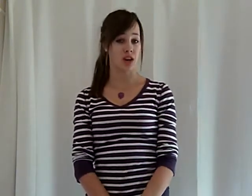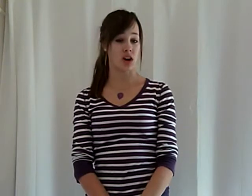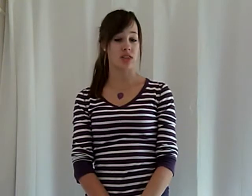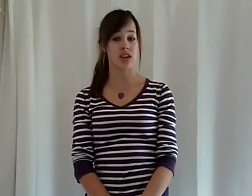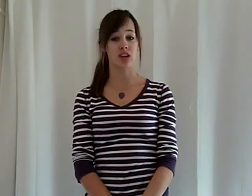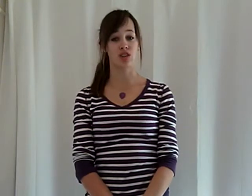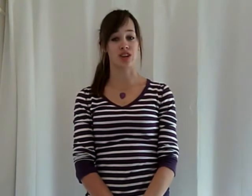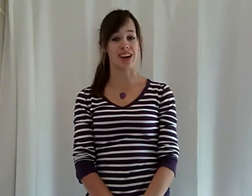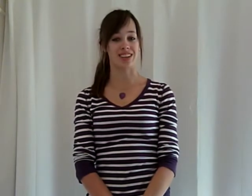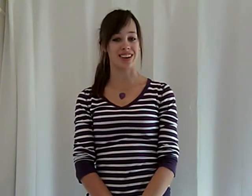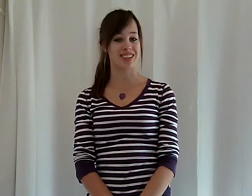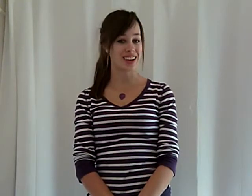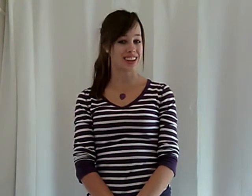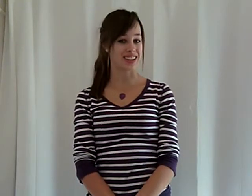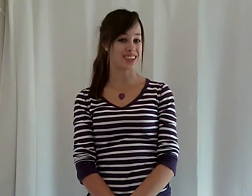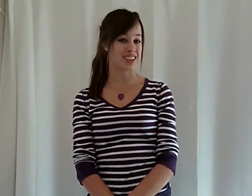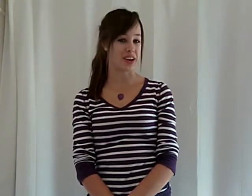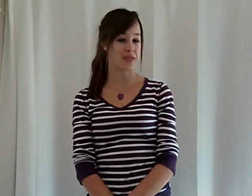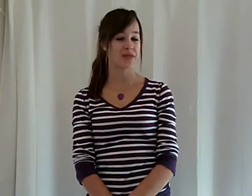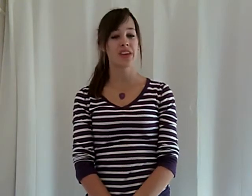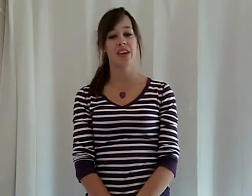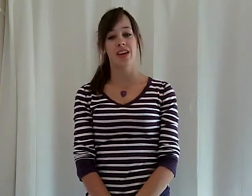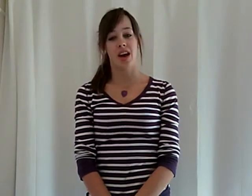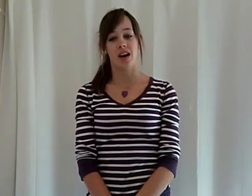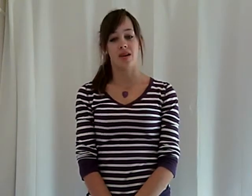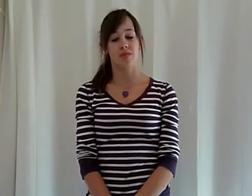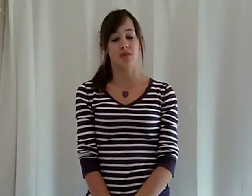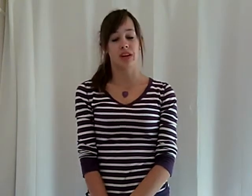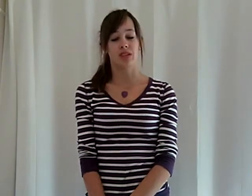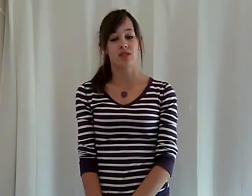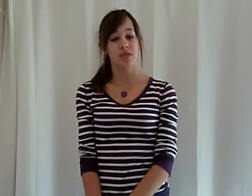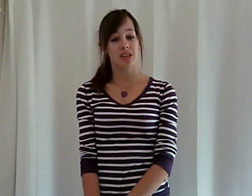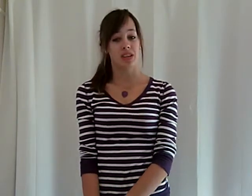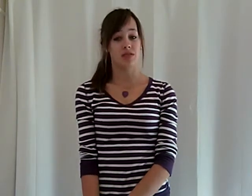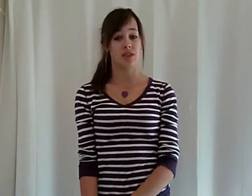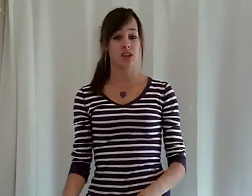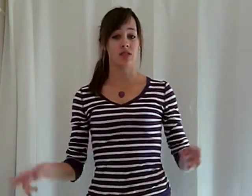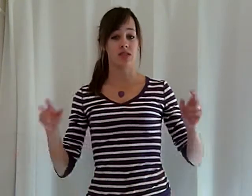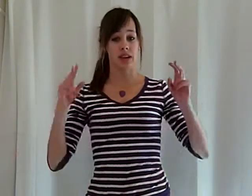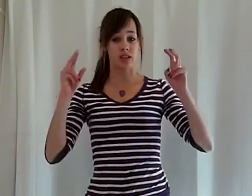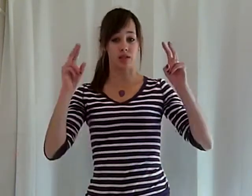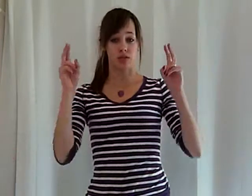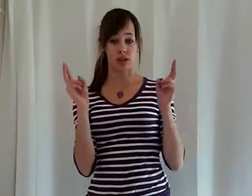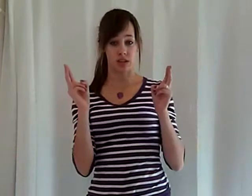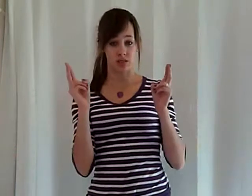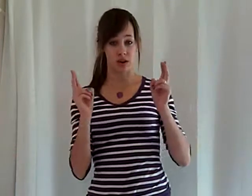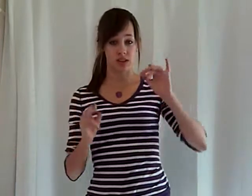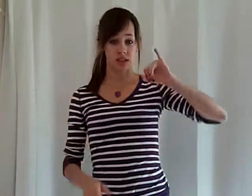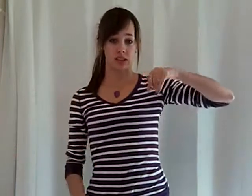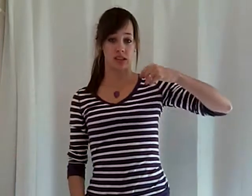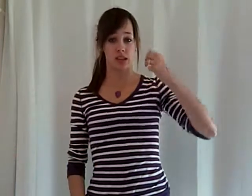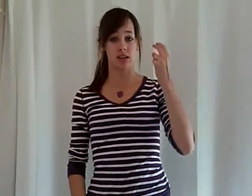song and then I'll show you guys how to sign it. So, what I do in the beginning of the video is I do the quotation marks and I say,